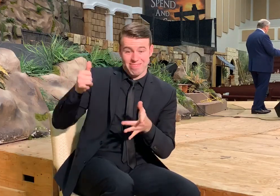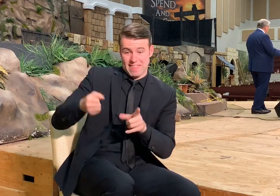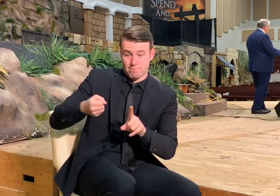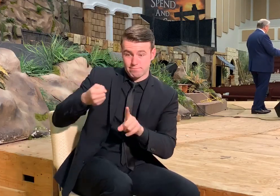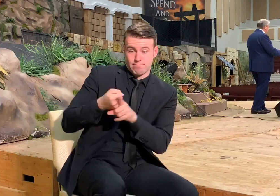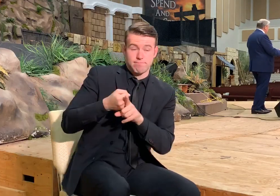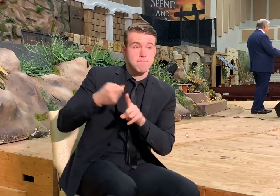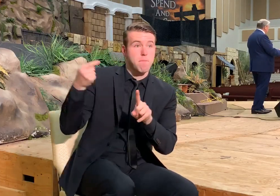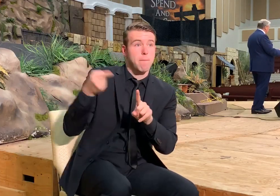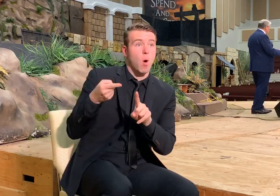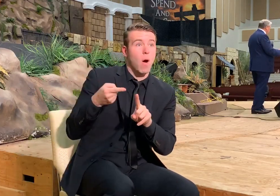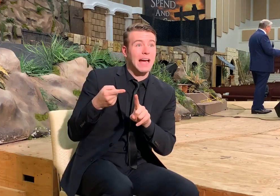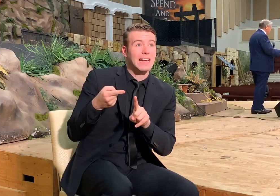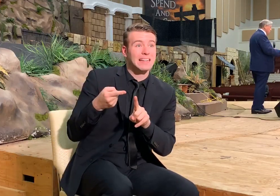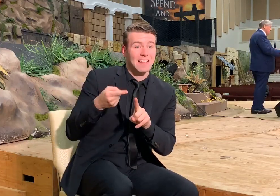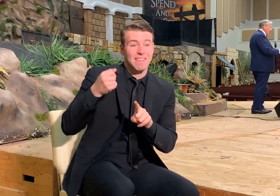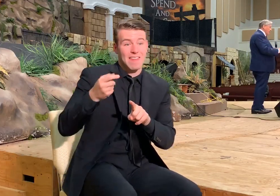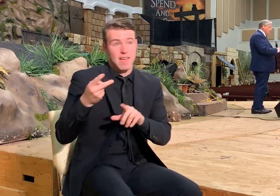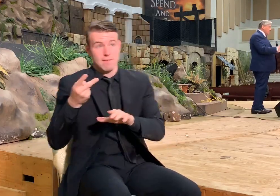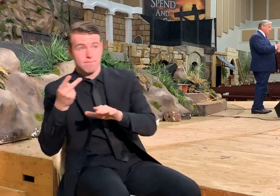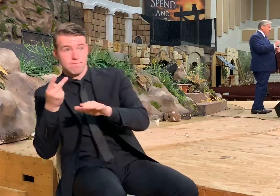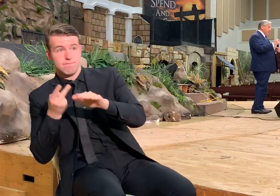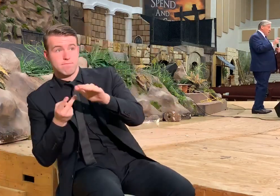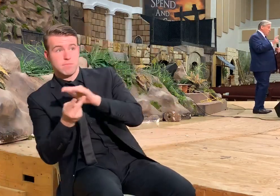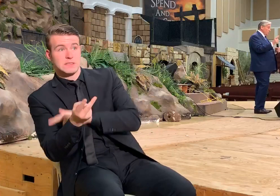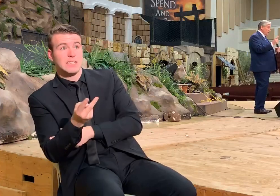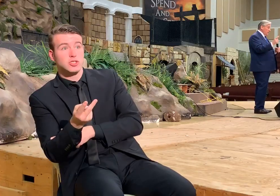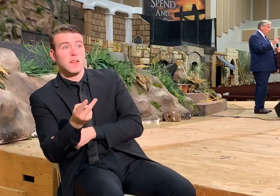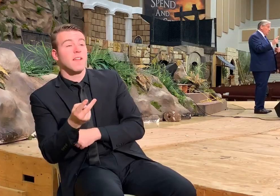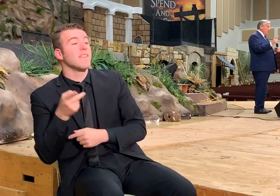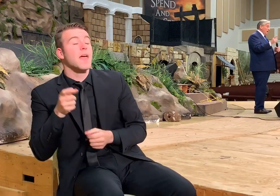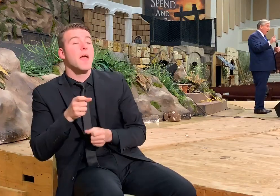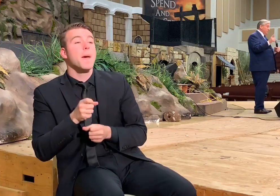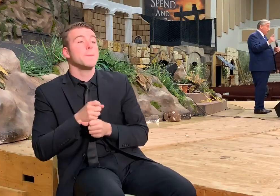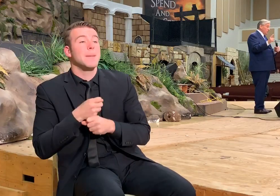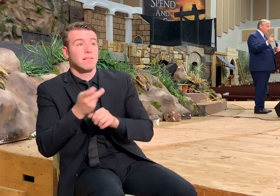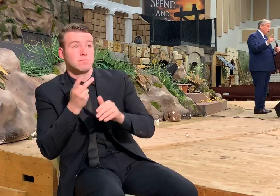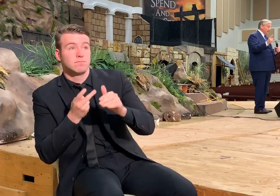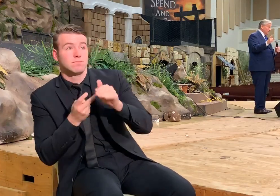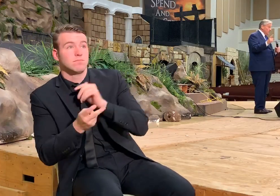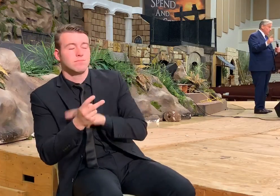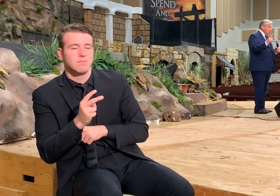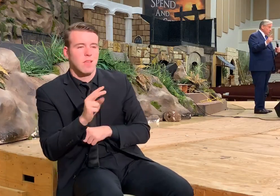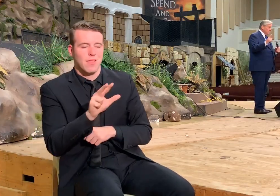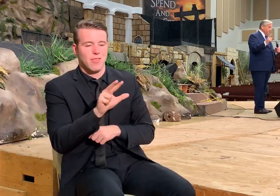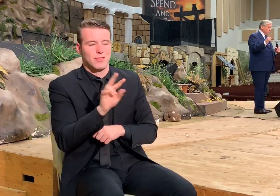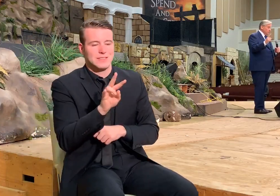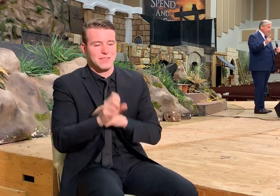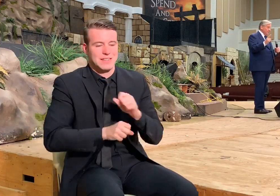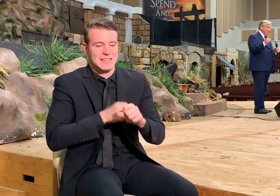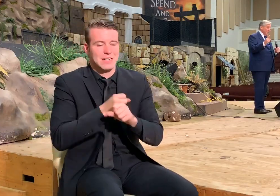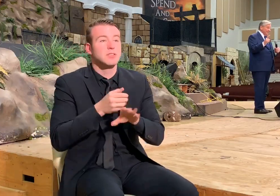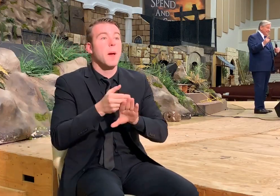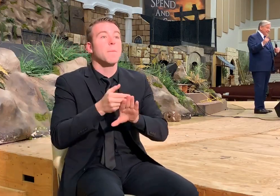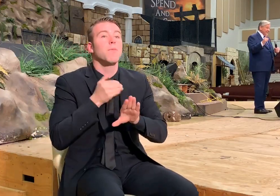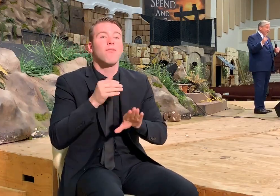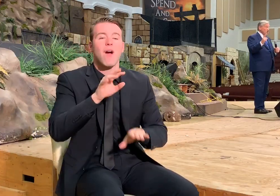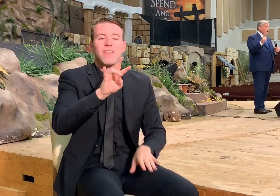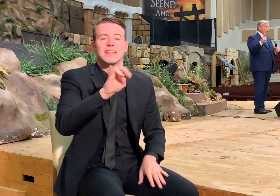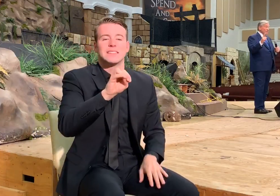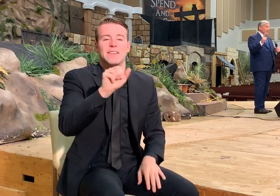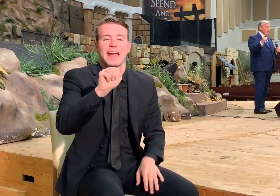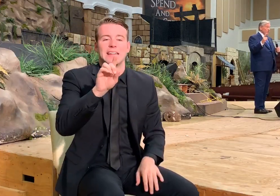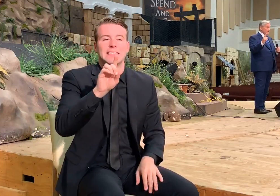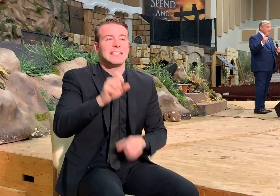time when that prediction was made, it was made only about 37 years before 70 AD